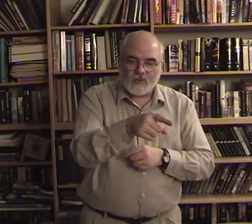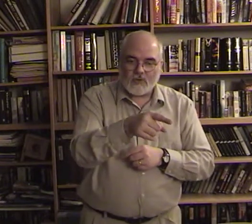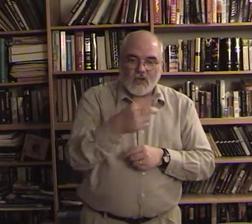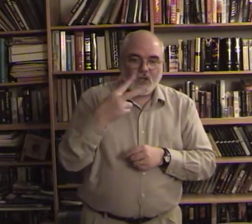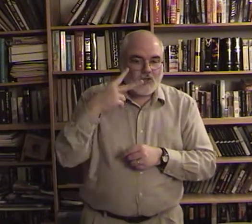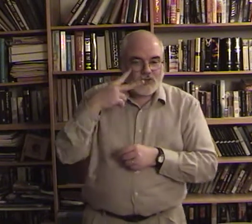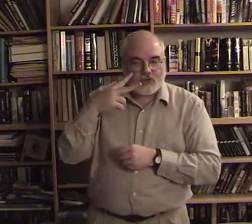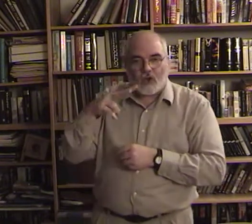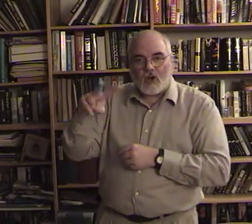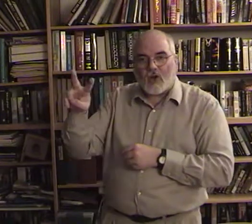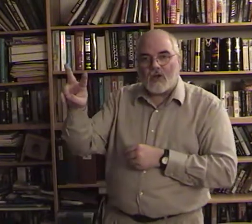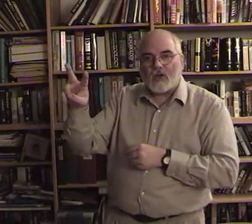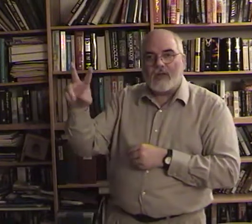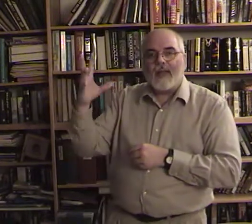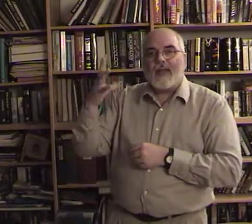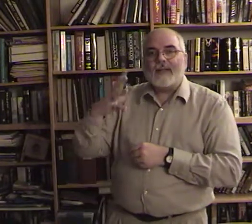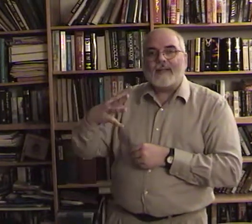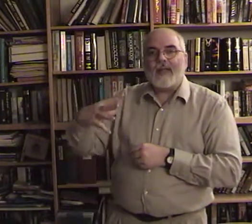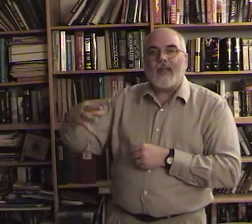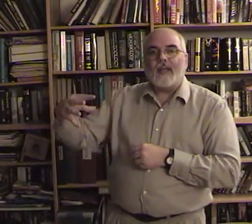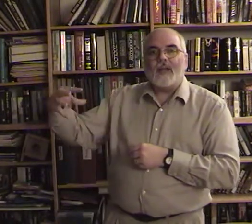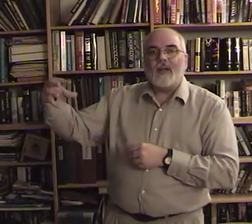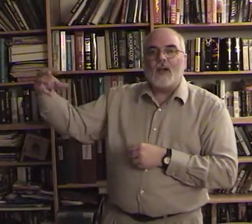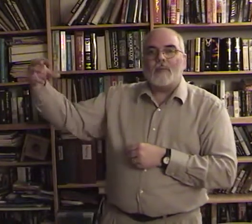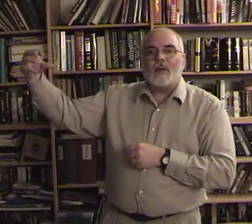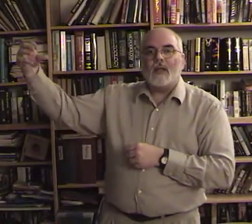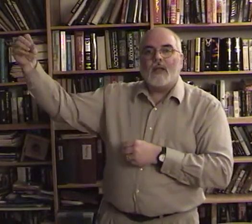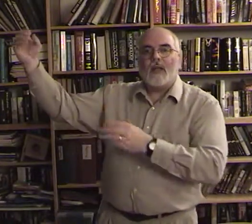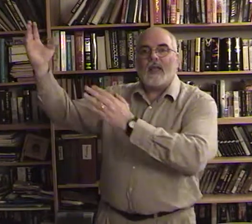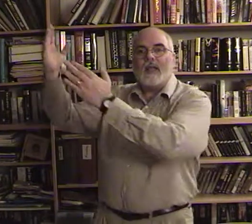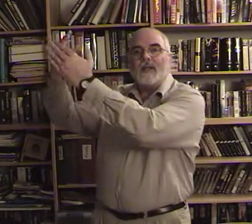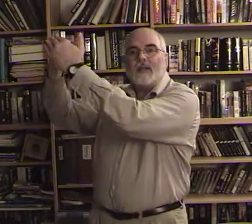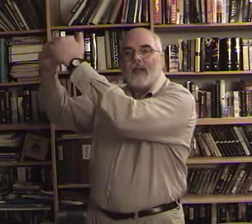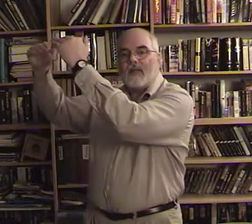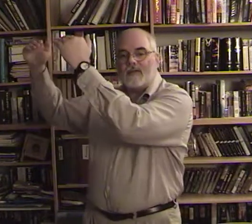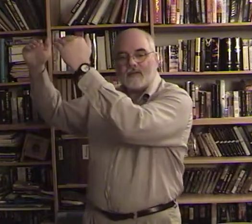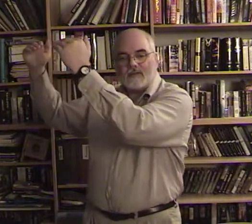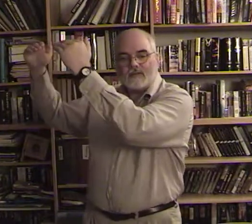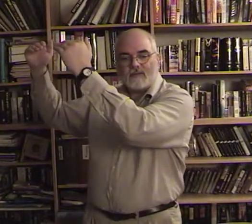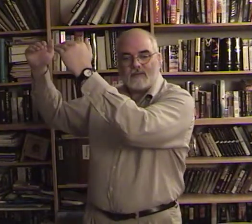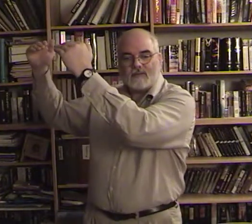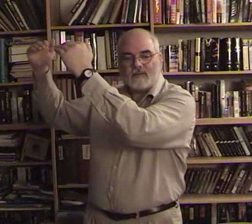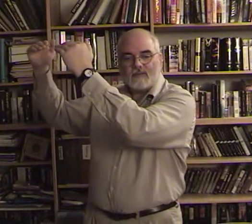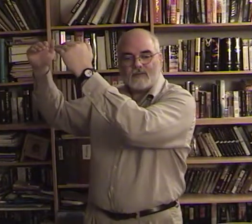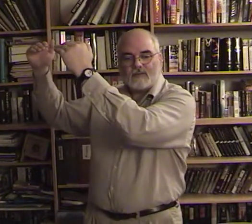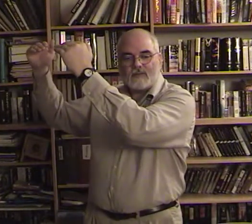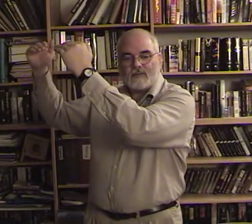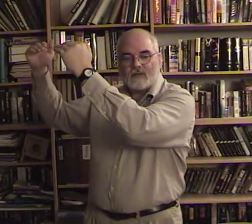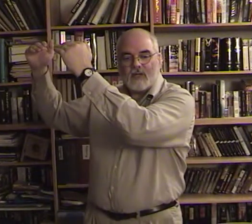saw taken up into heaven you right